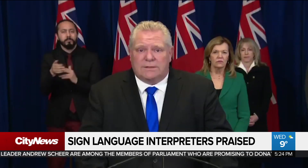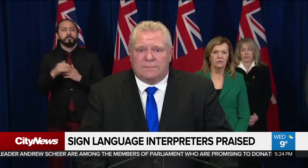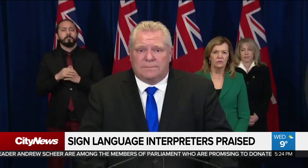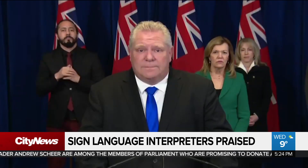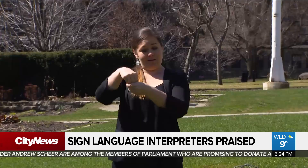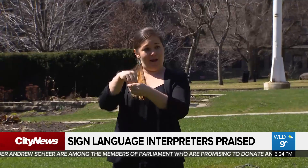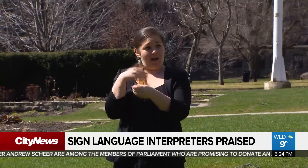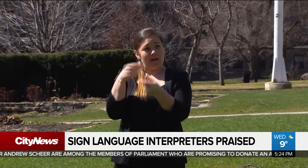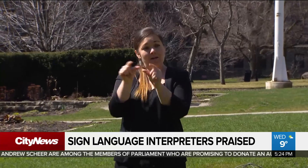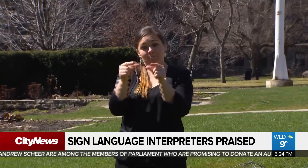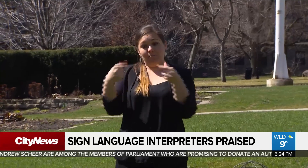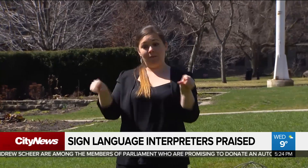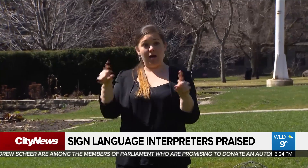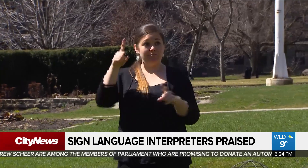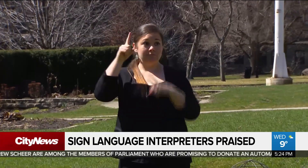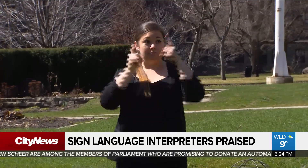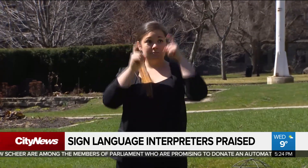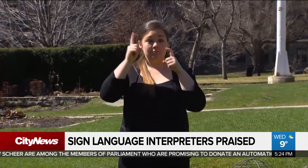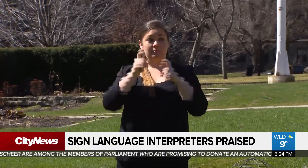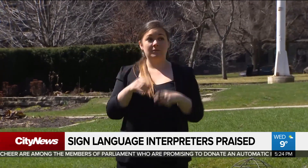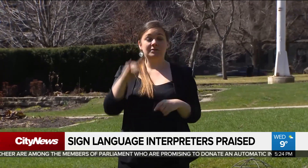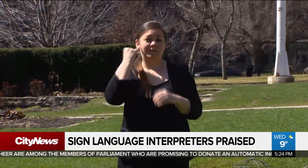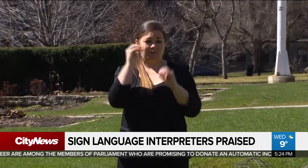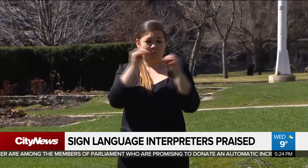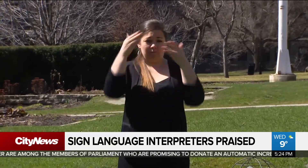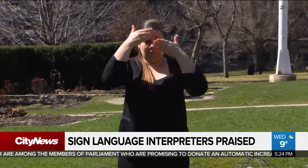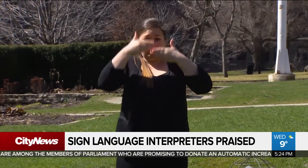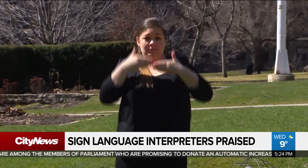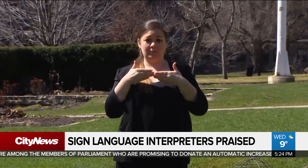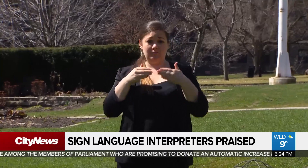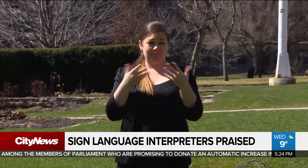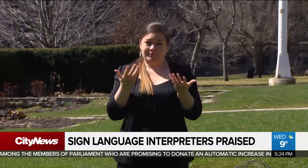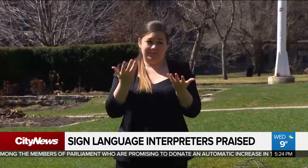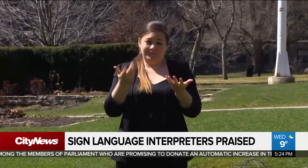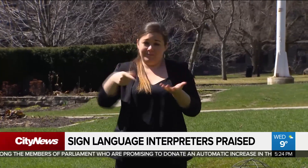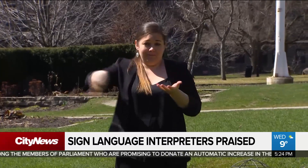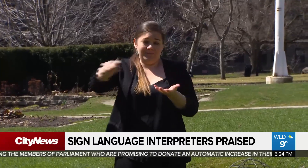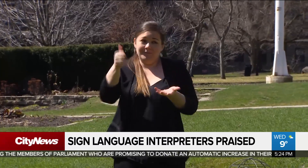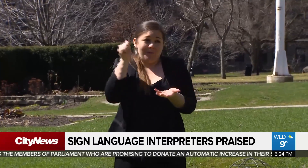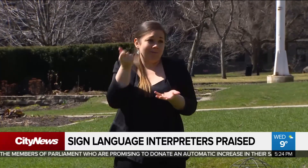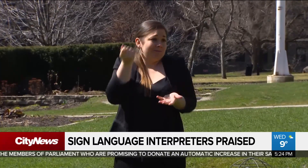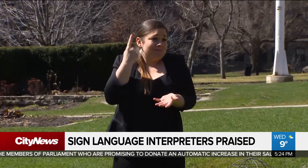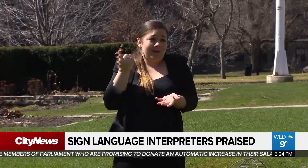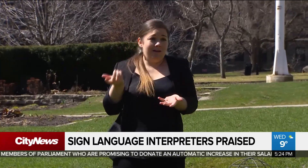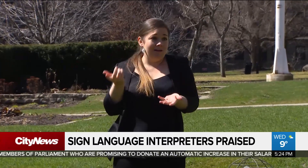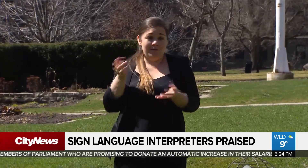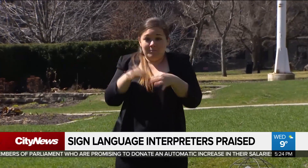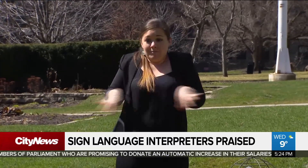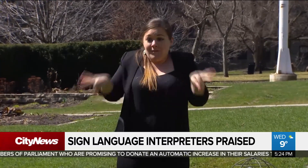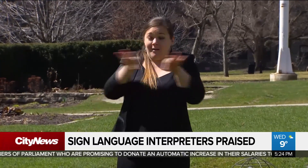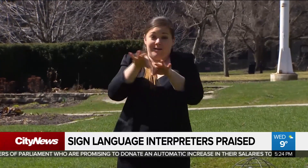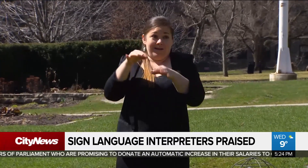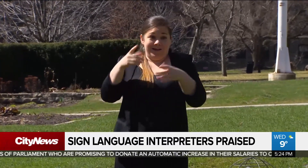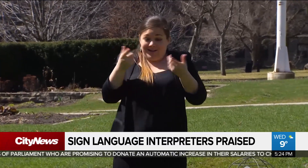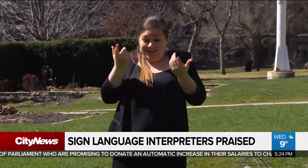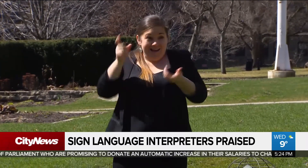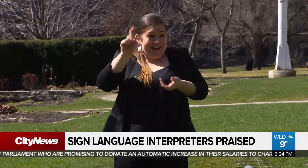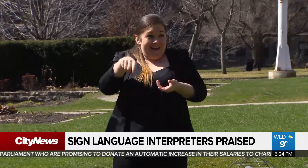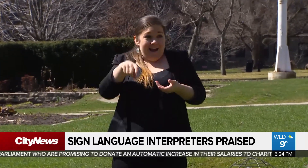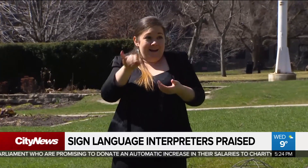as, it's part of the grammar in ASL. So facial, facial expressions are something that we have to use to make